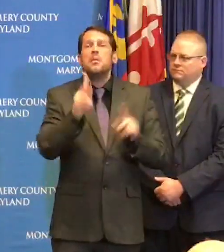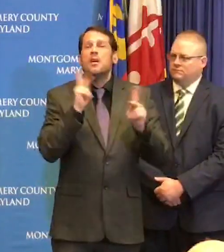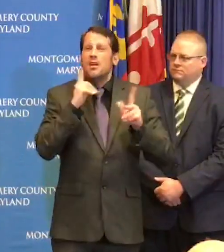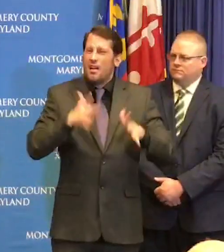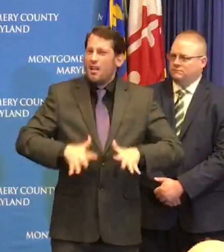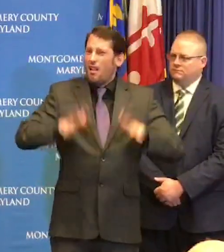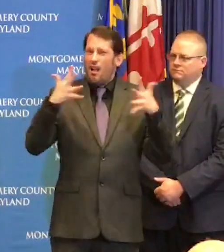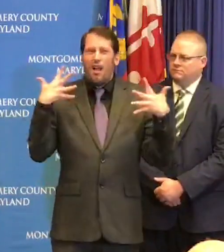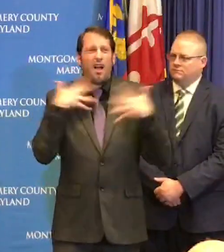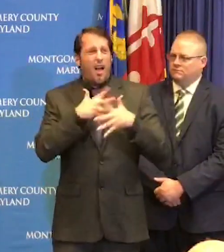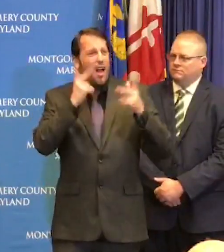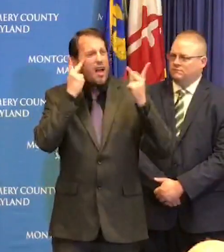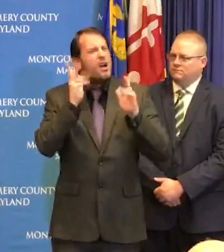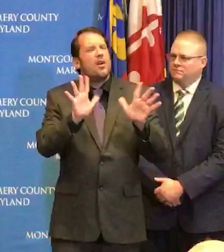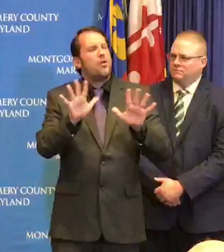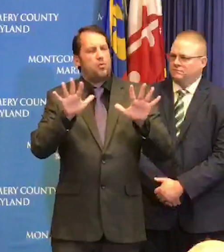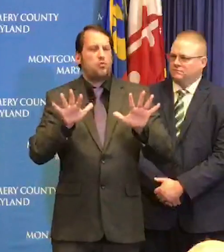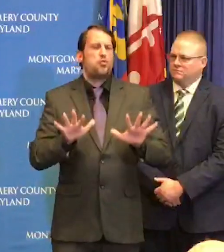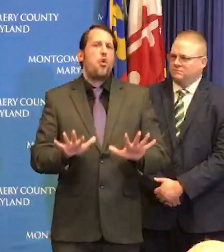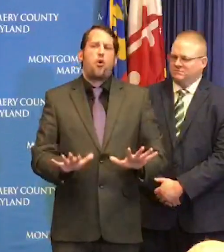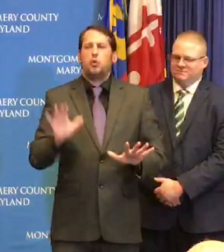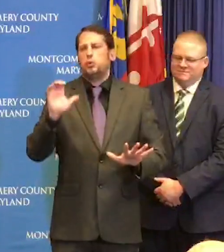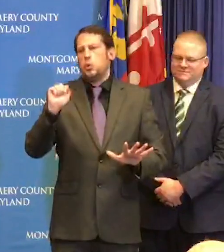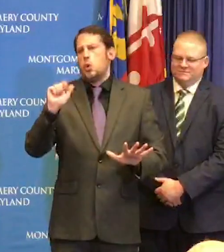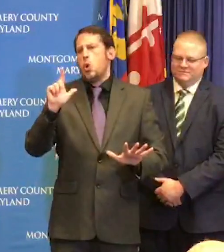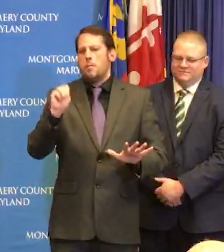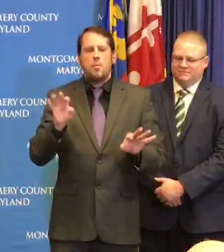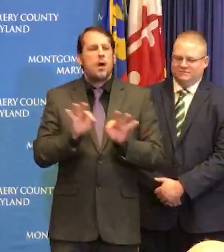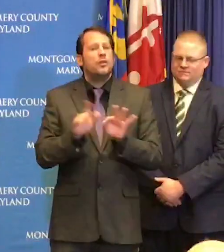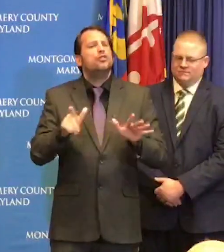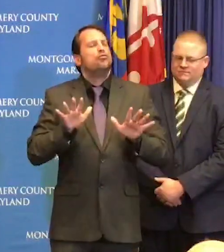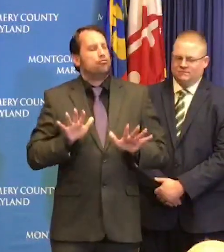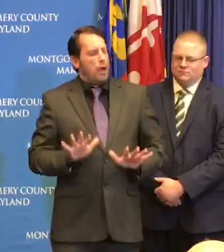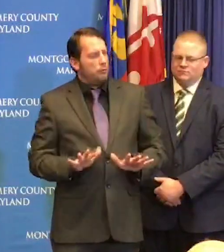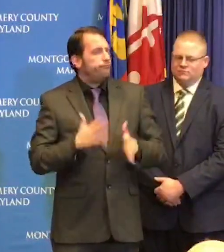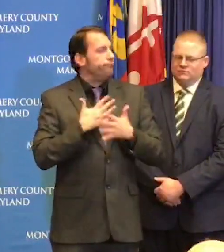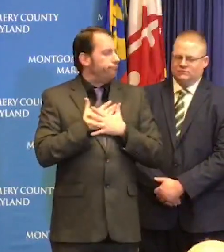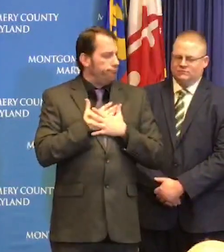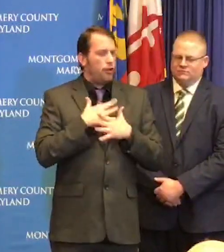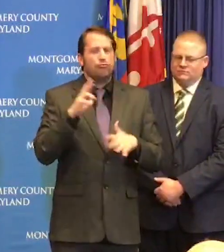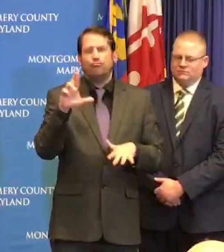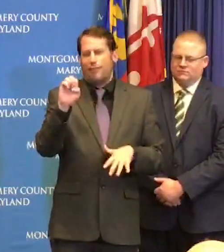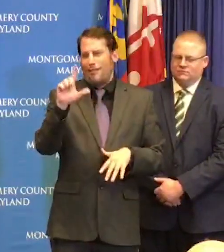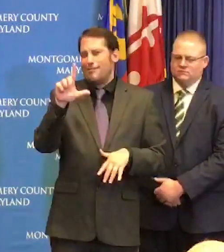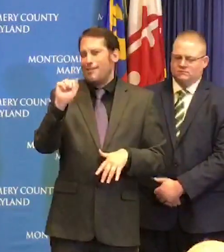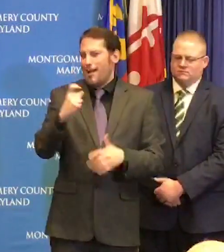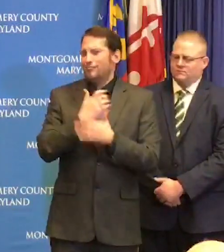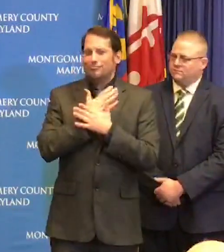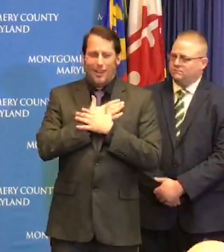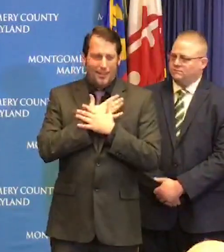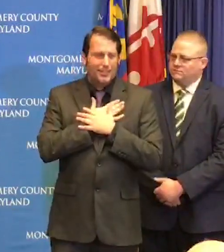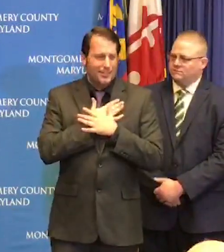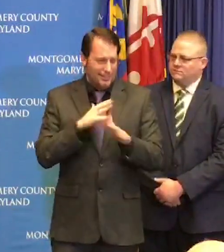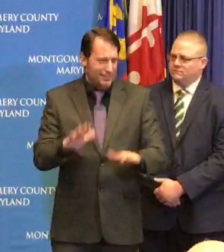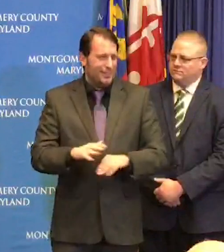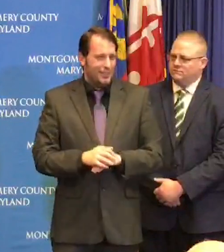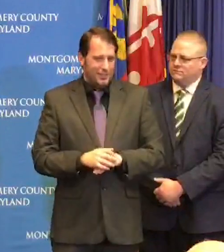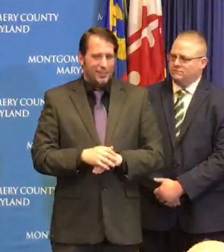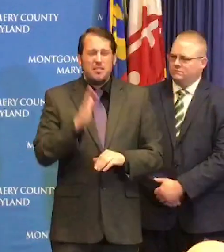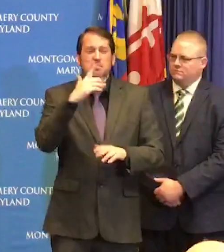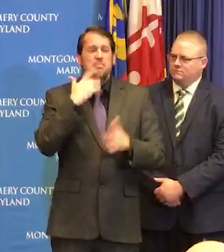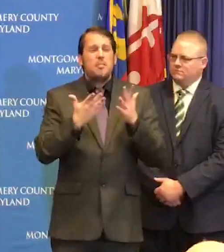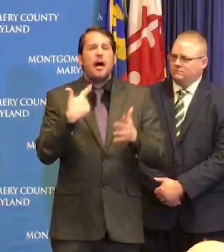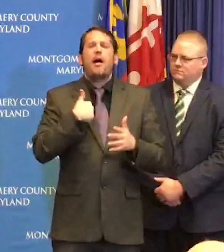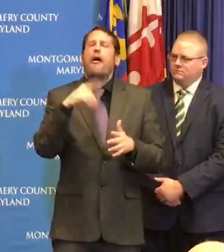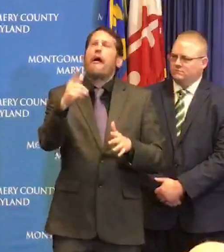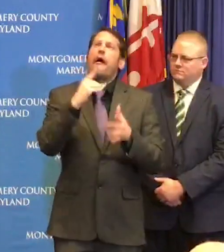relaxation if you will in terms of dealing with anxiety relaxation may not be the appropriate word but I want to